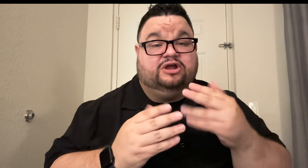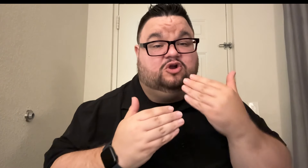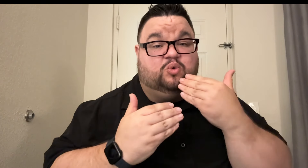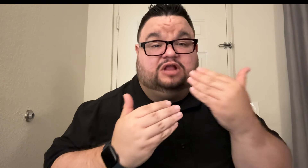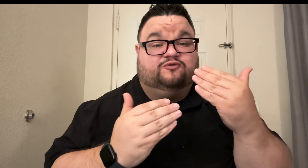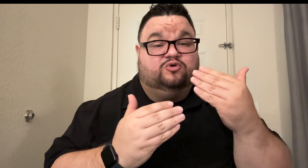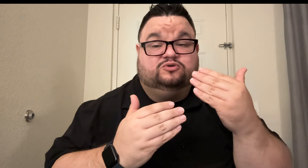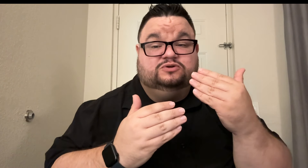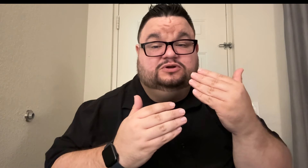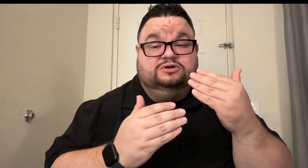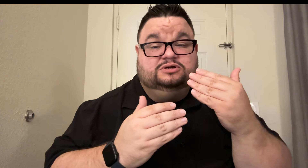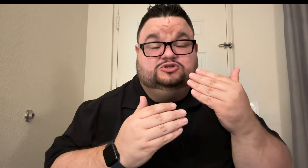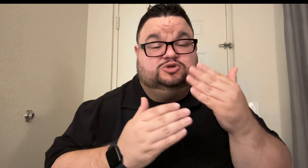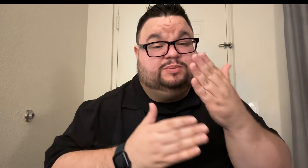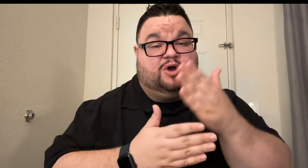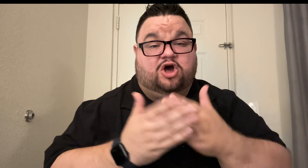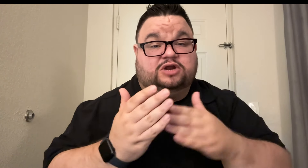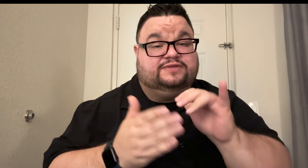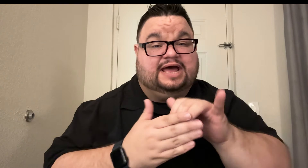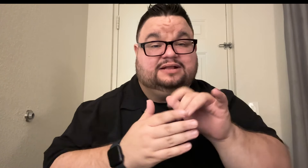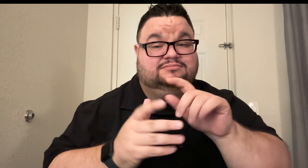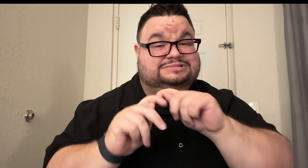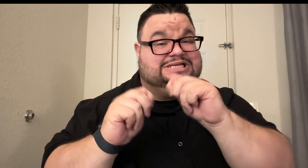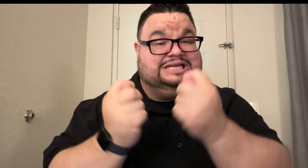grateful to be part of that team.